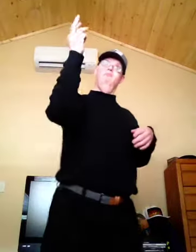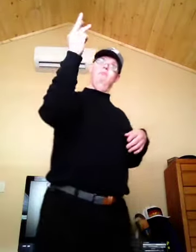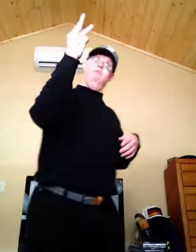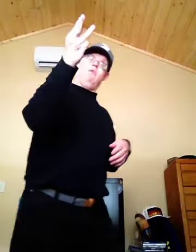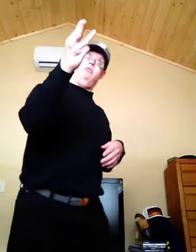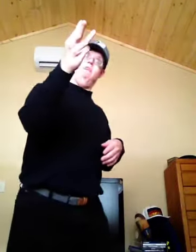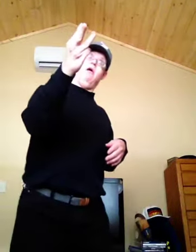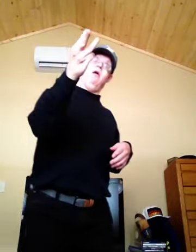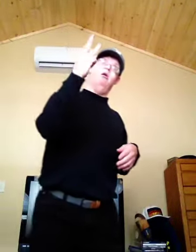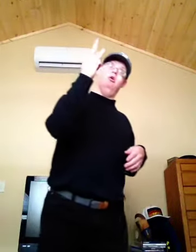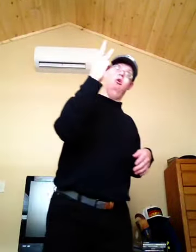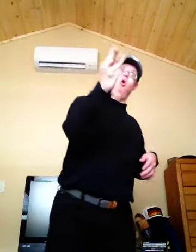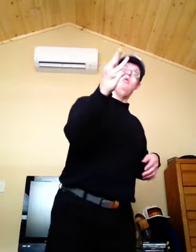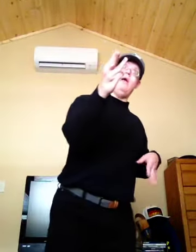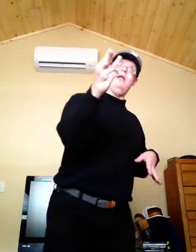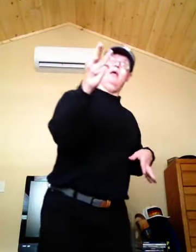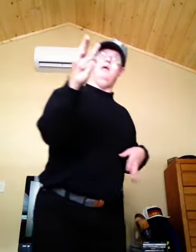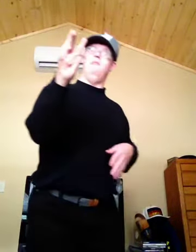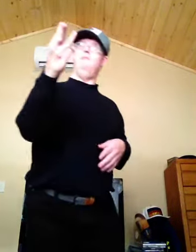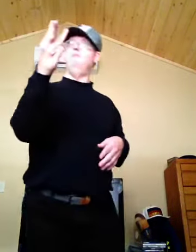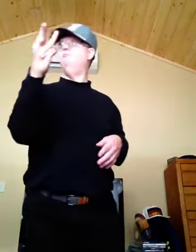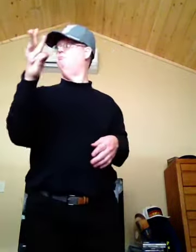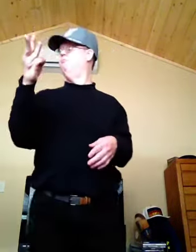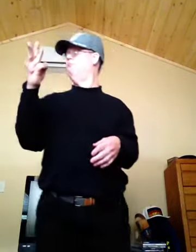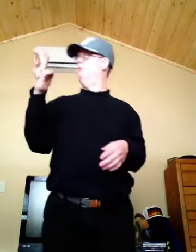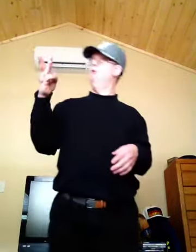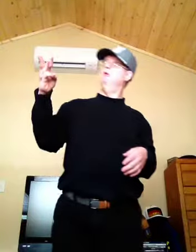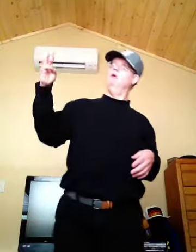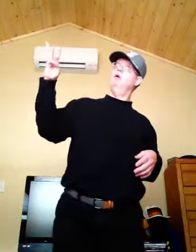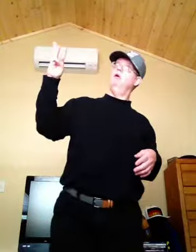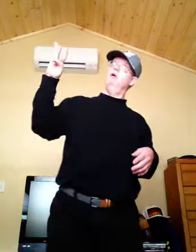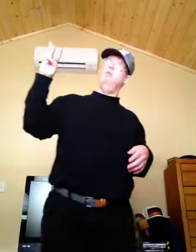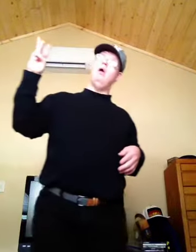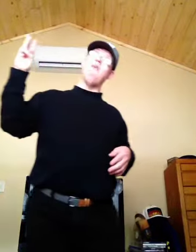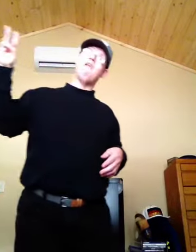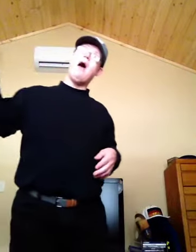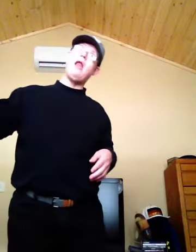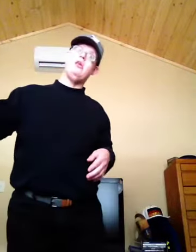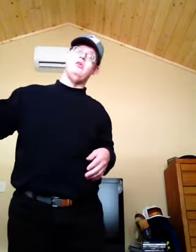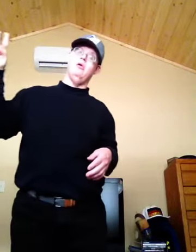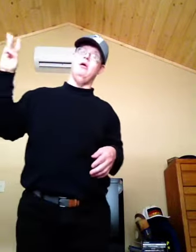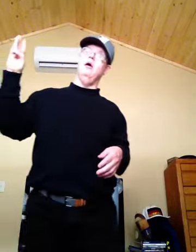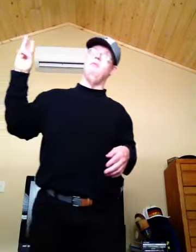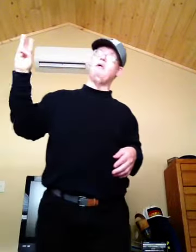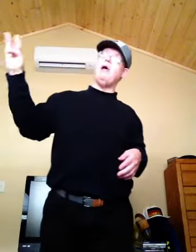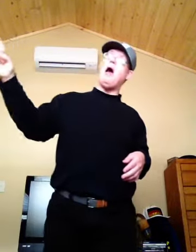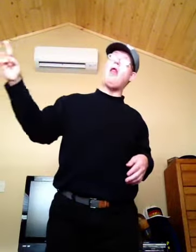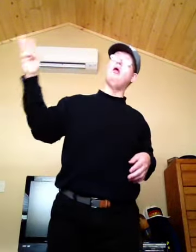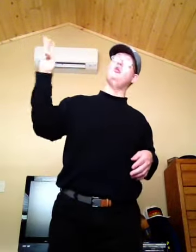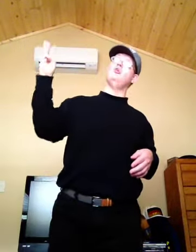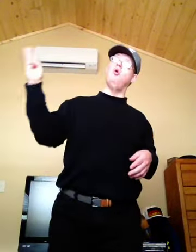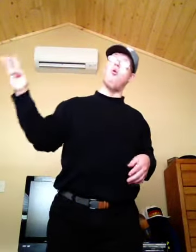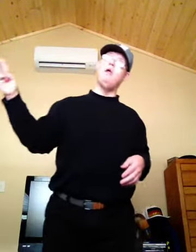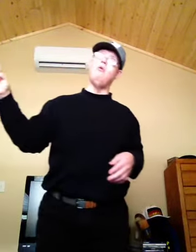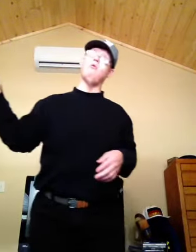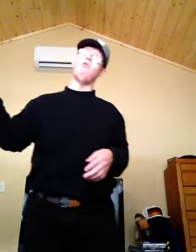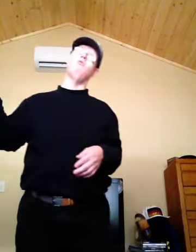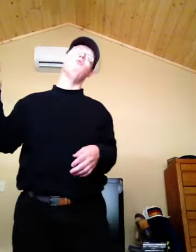Three goaltending. We have college goaltenders who